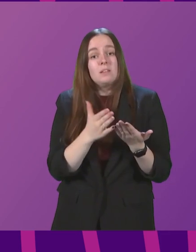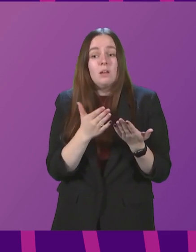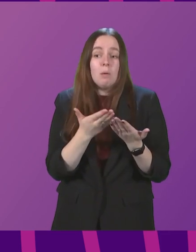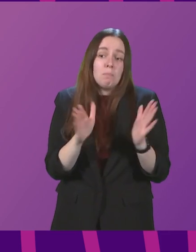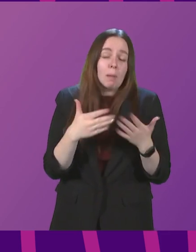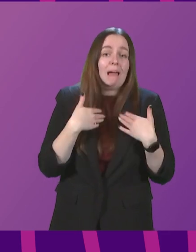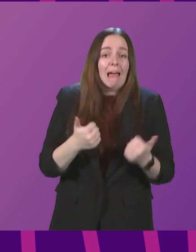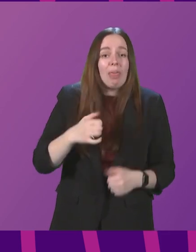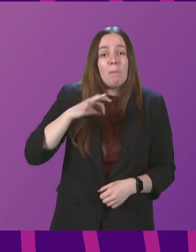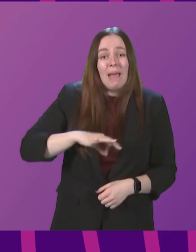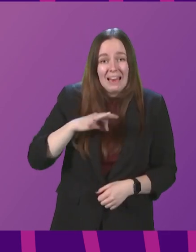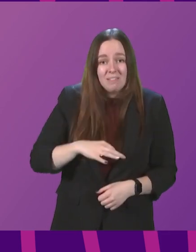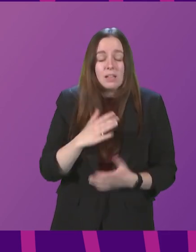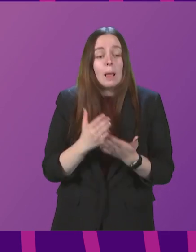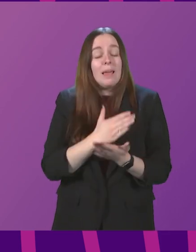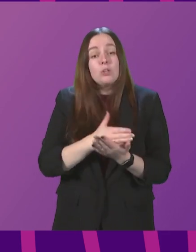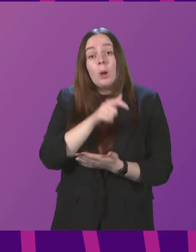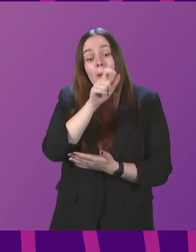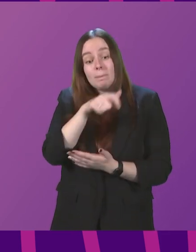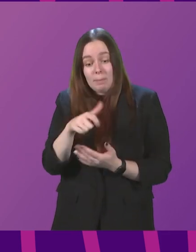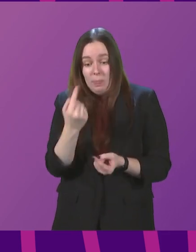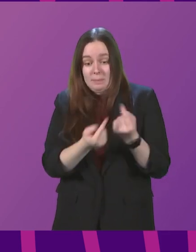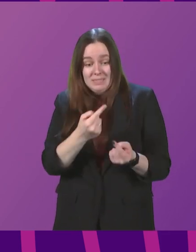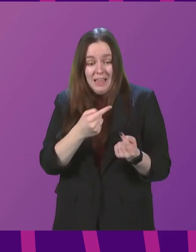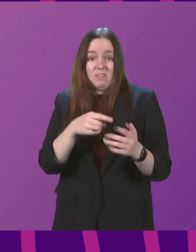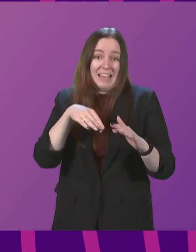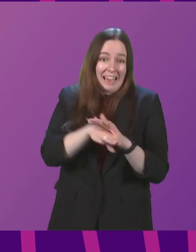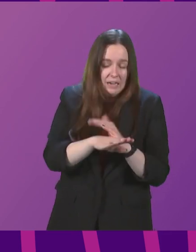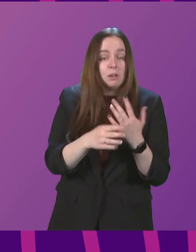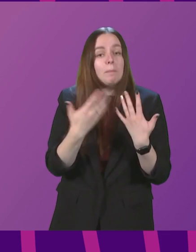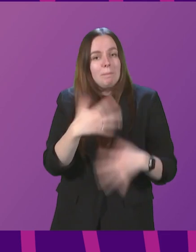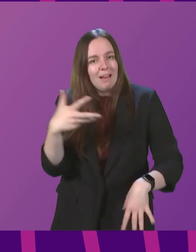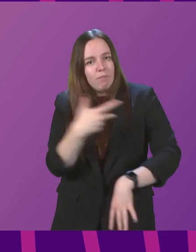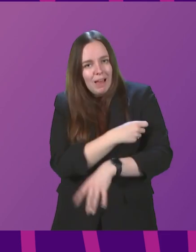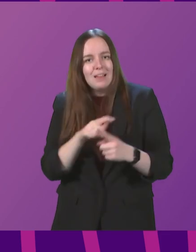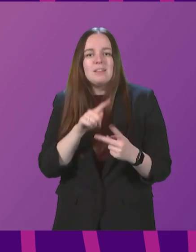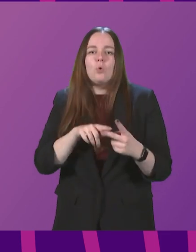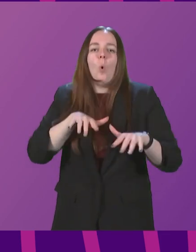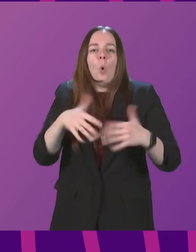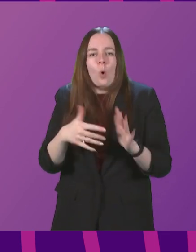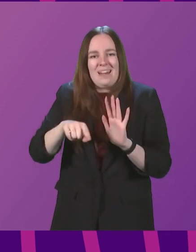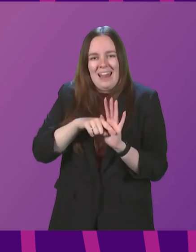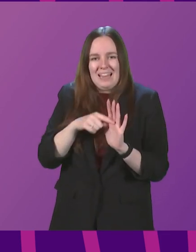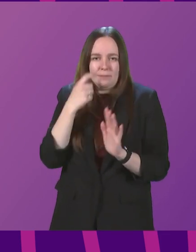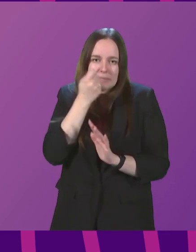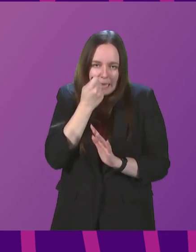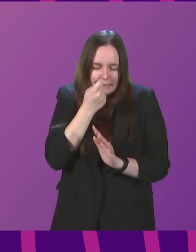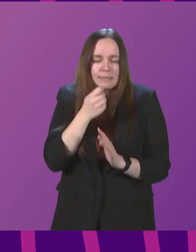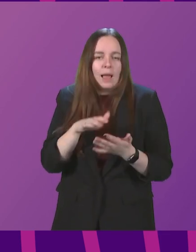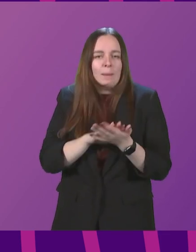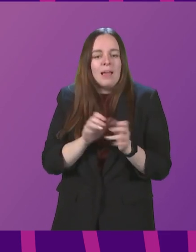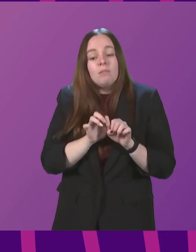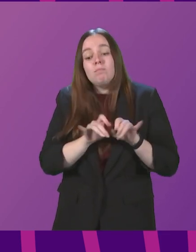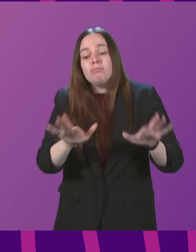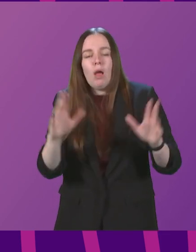benefits, ensuring that people attending certain venues are vaccinated or tested reduces to some extent the risks of